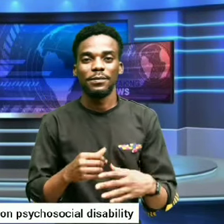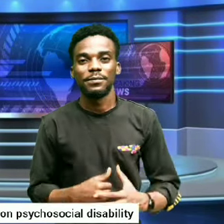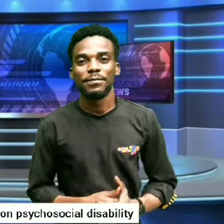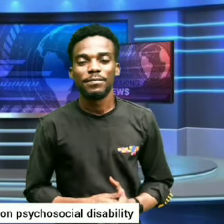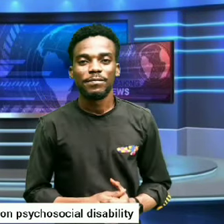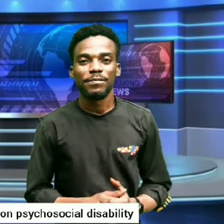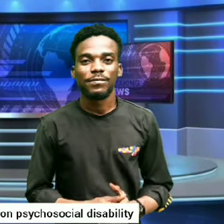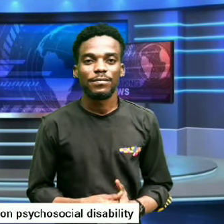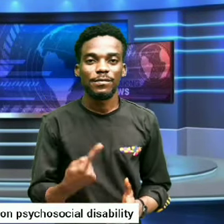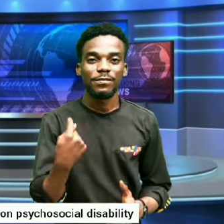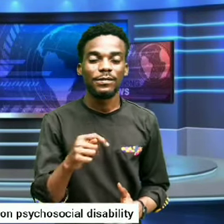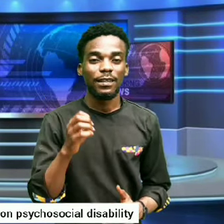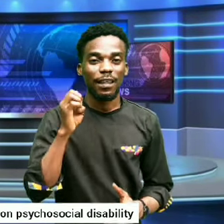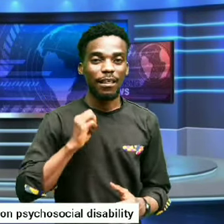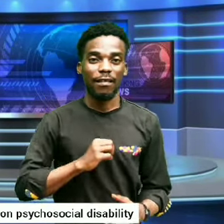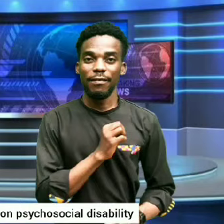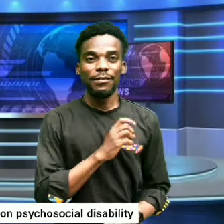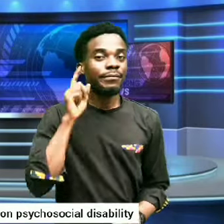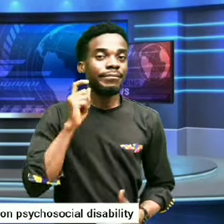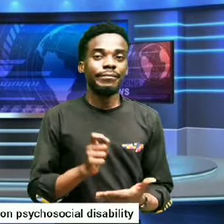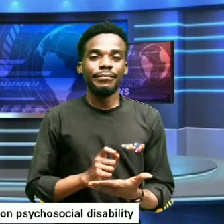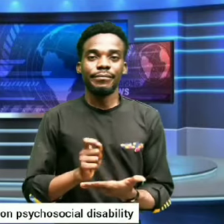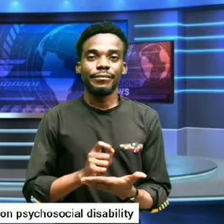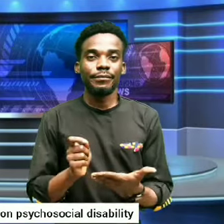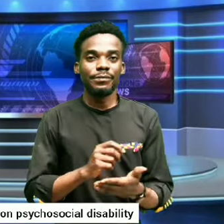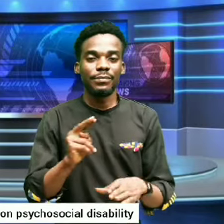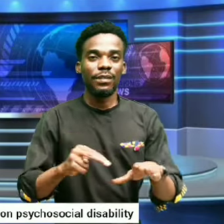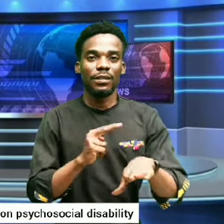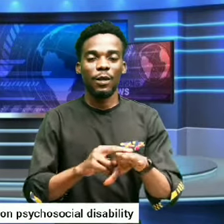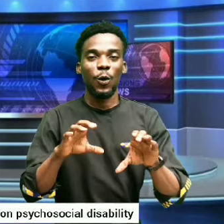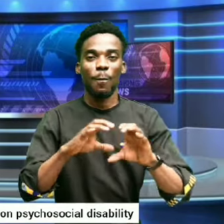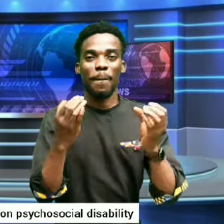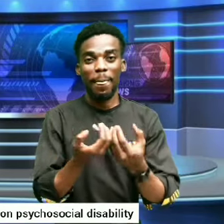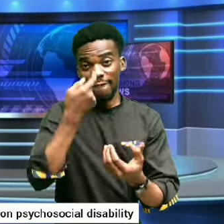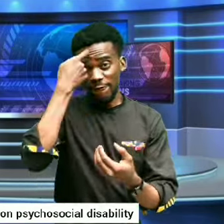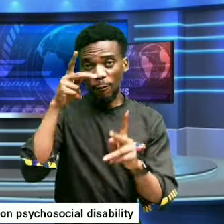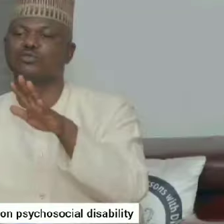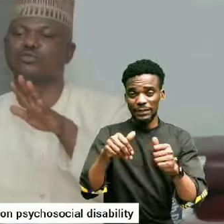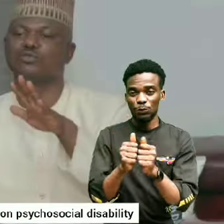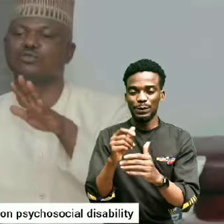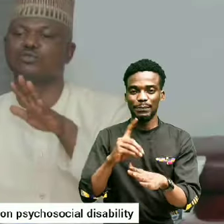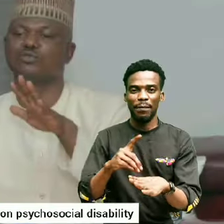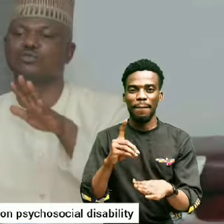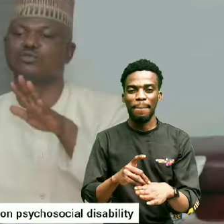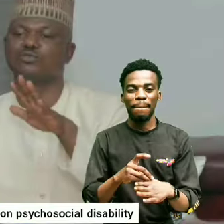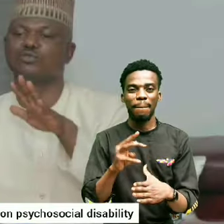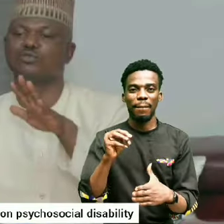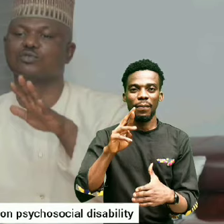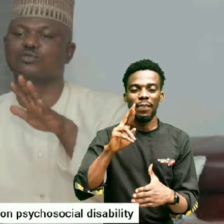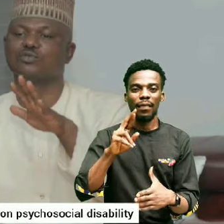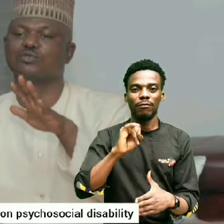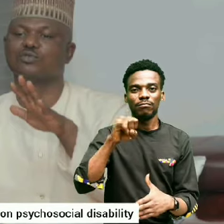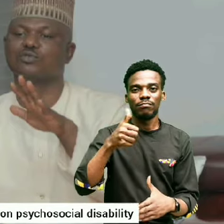The Executive Secretary, National Commission for Persons with Disabilities, Mr.